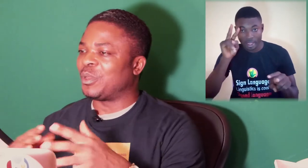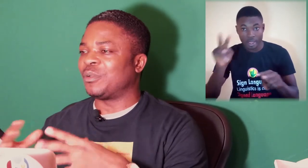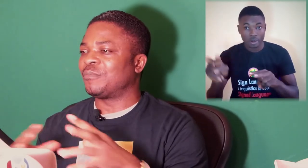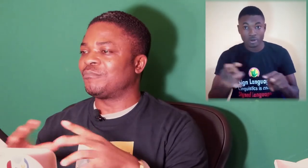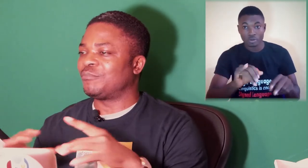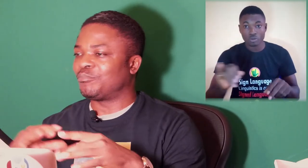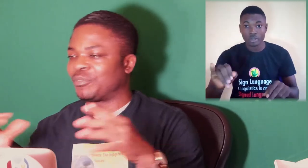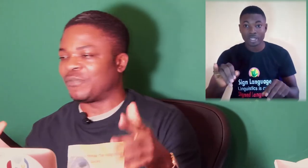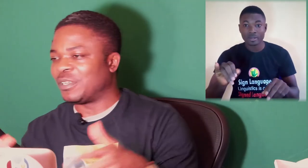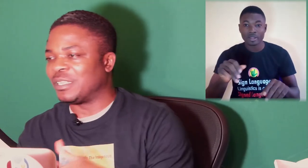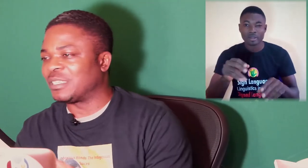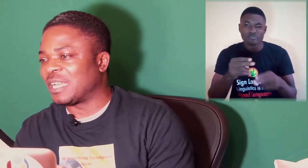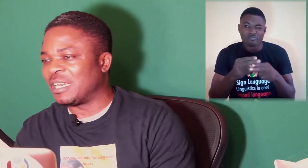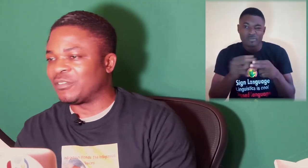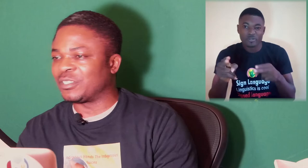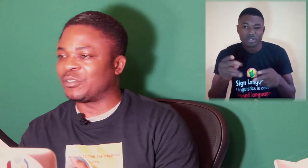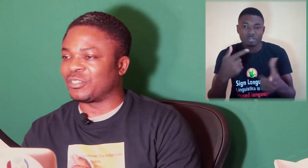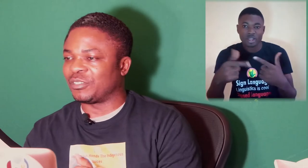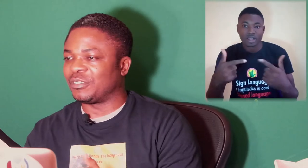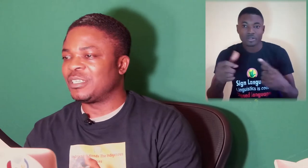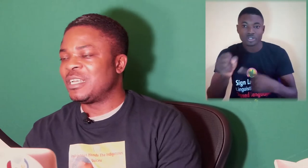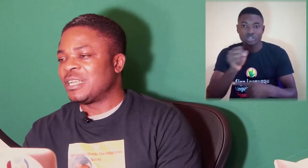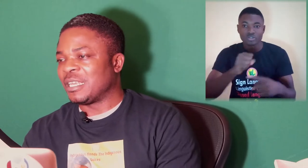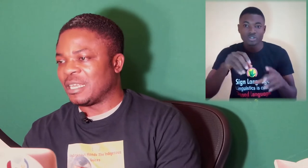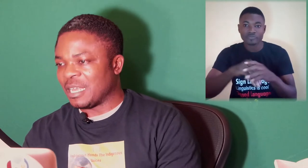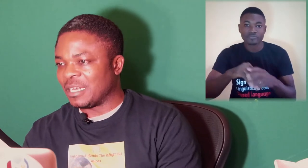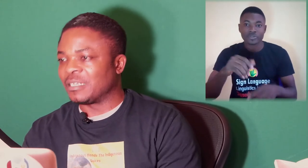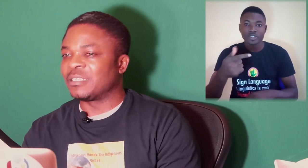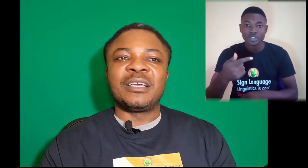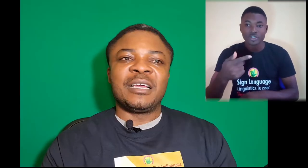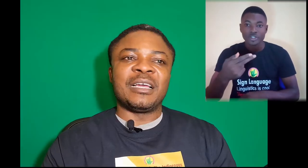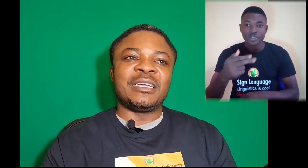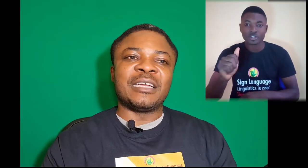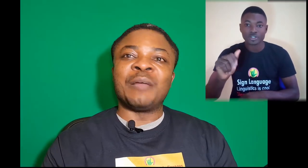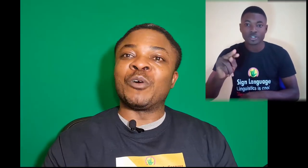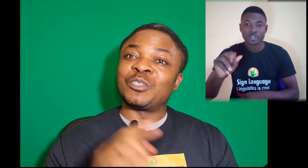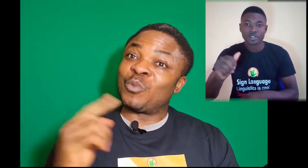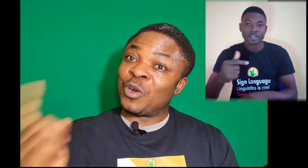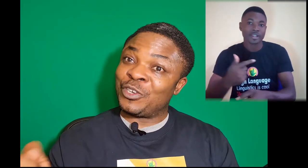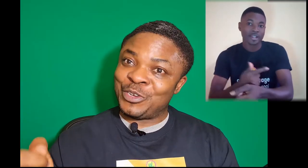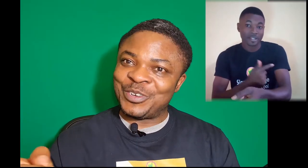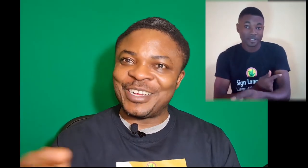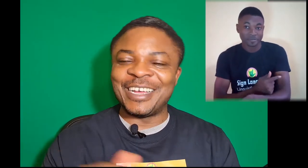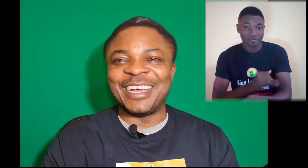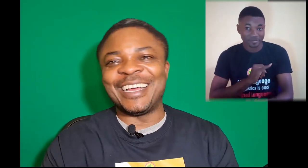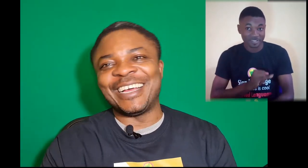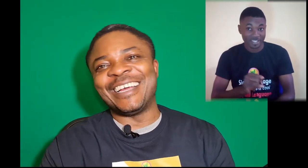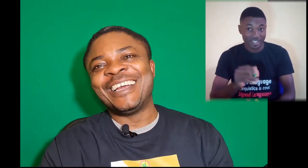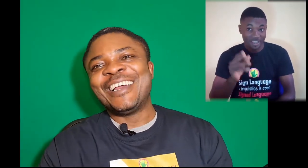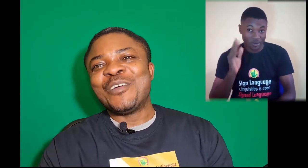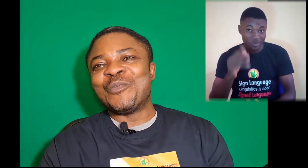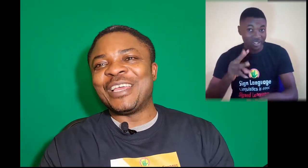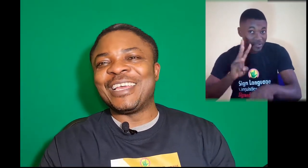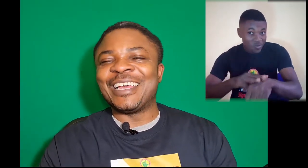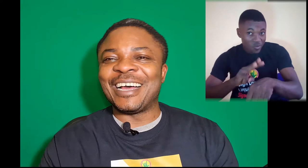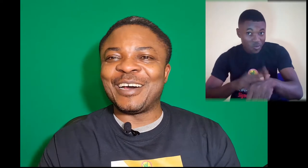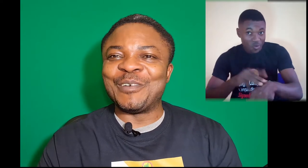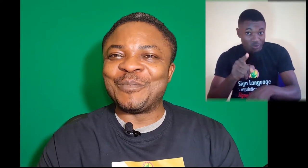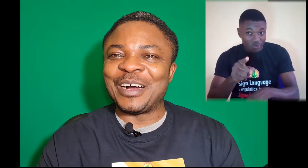briefly the sign language situation in Ghana. And I must warn you, we are